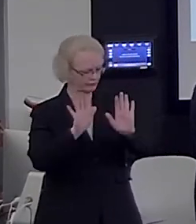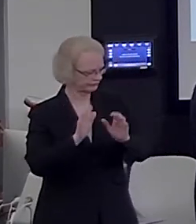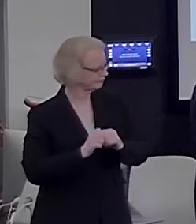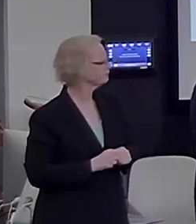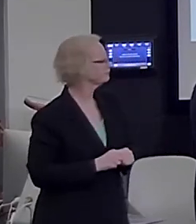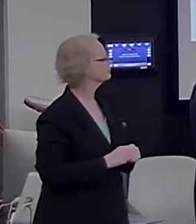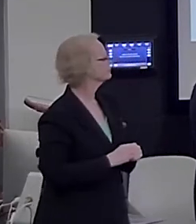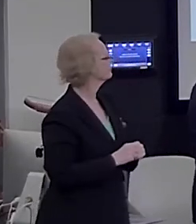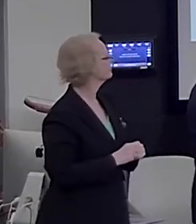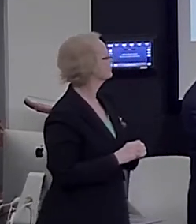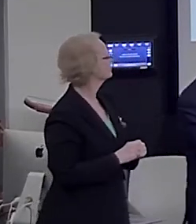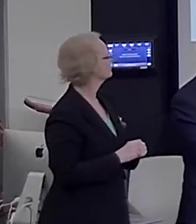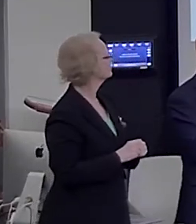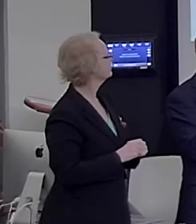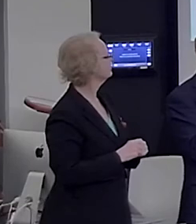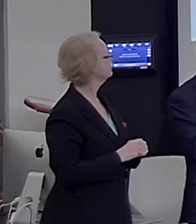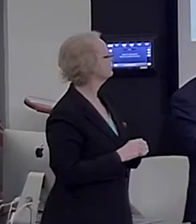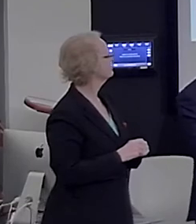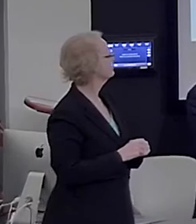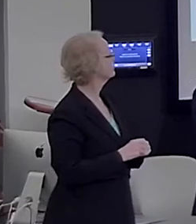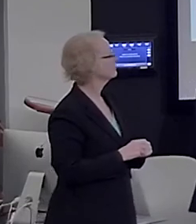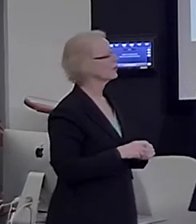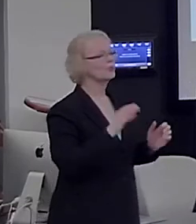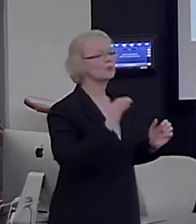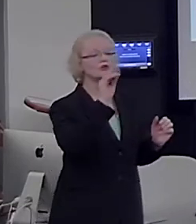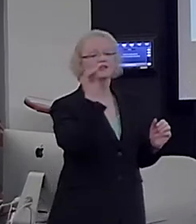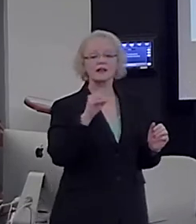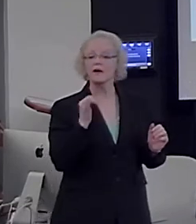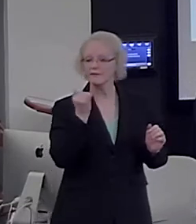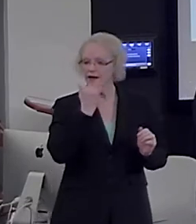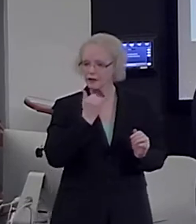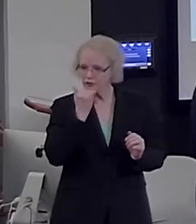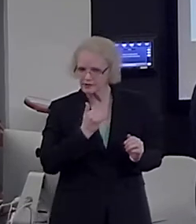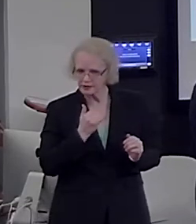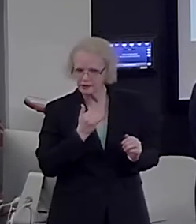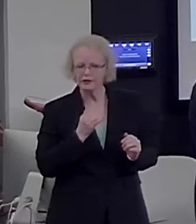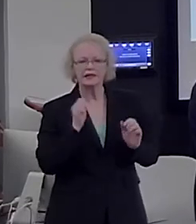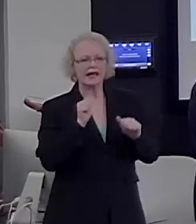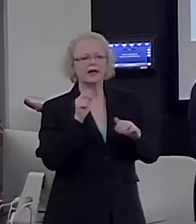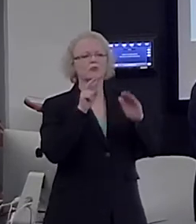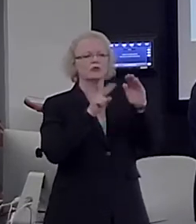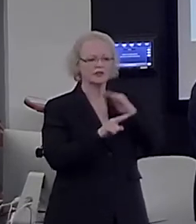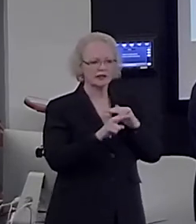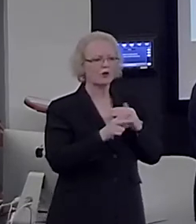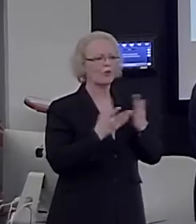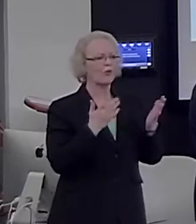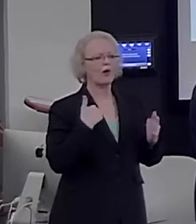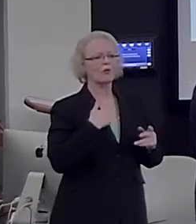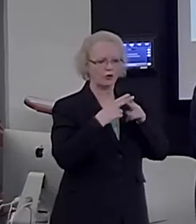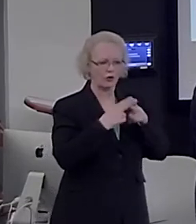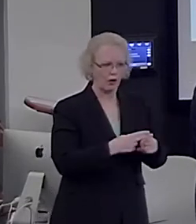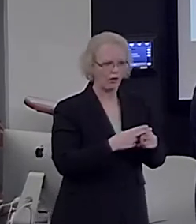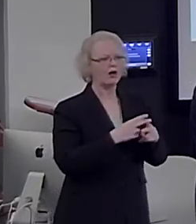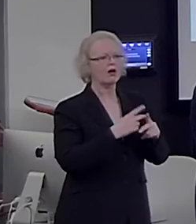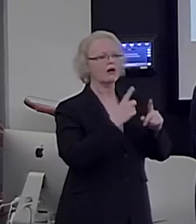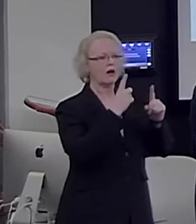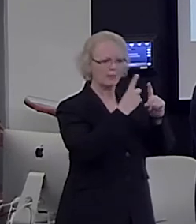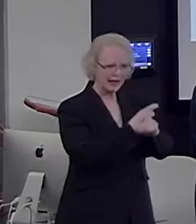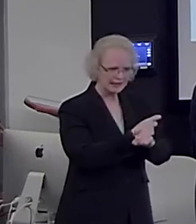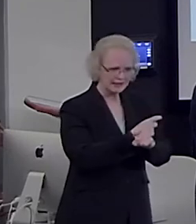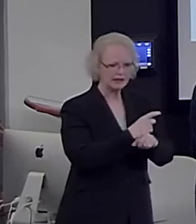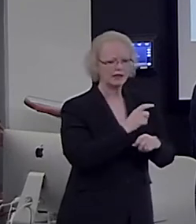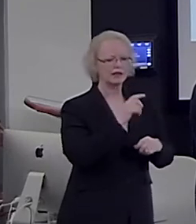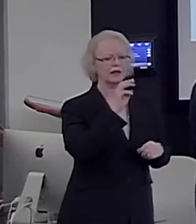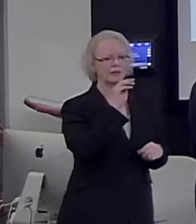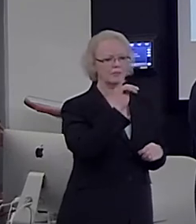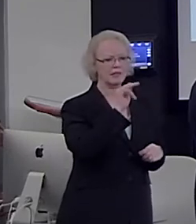The performance, the percentage of errors is predicted by what we call complexity, minimal description